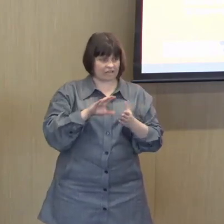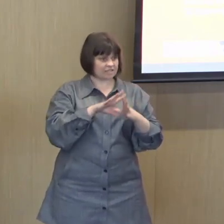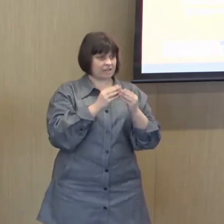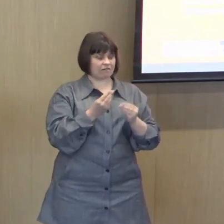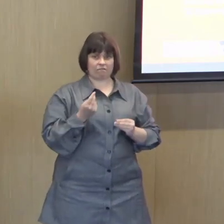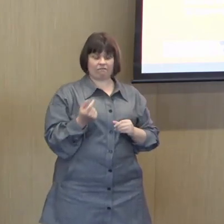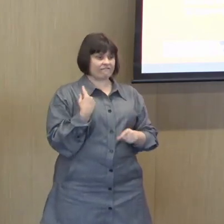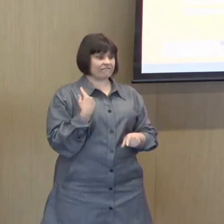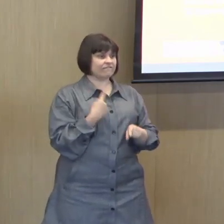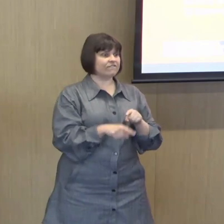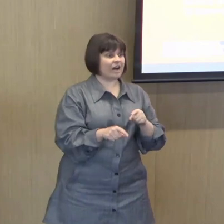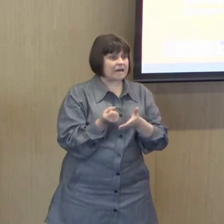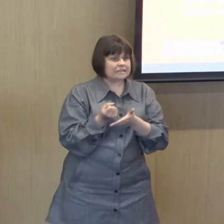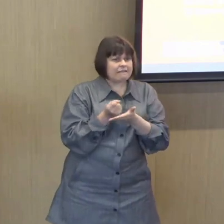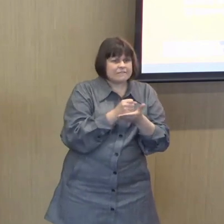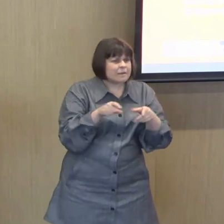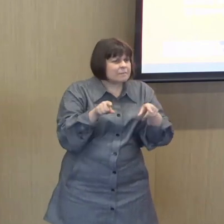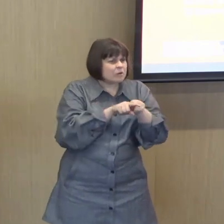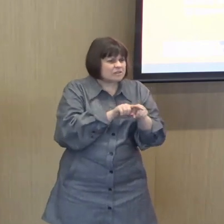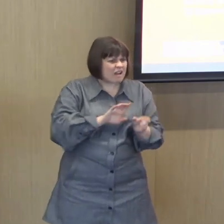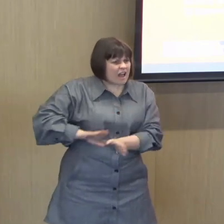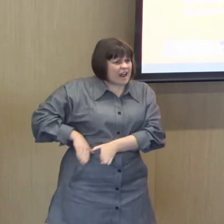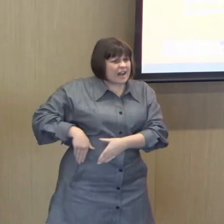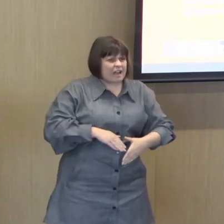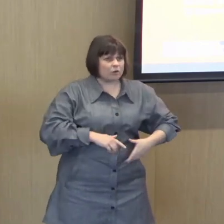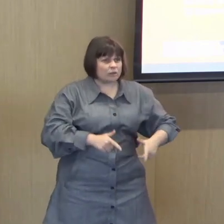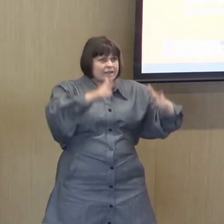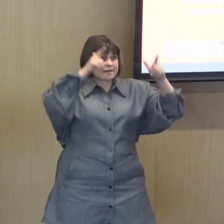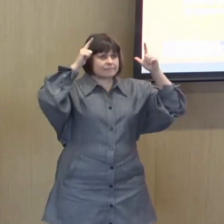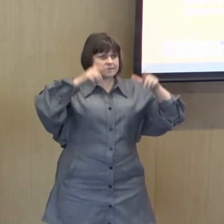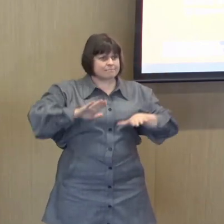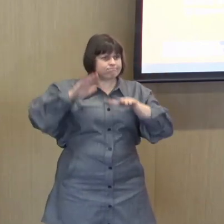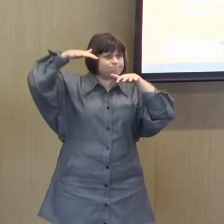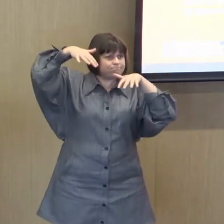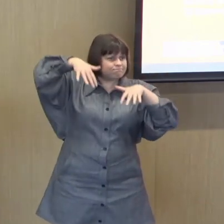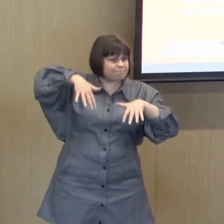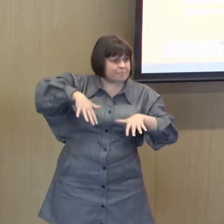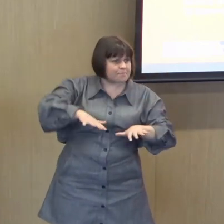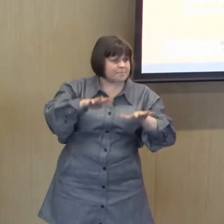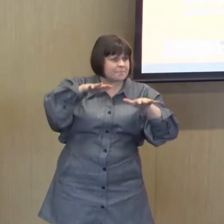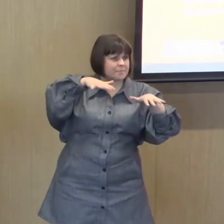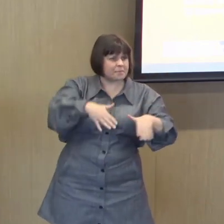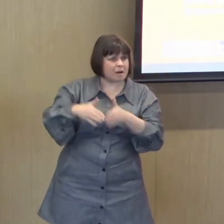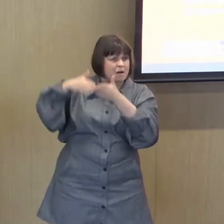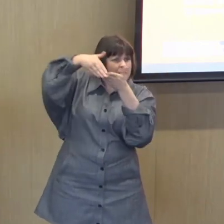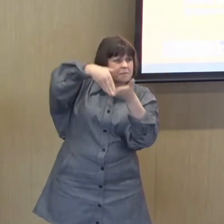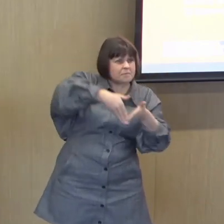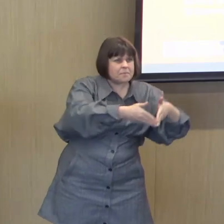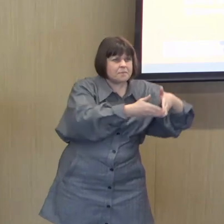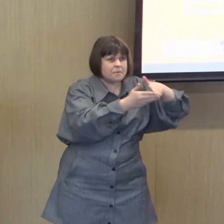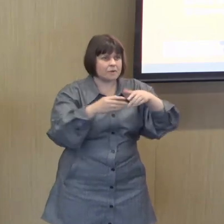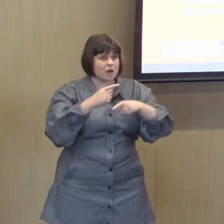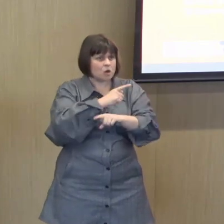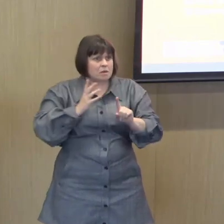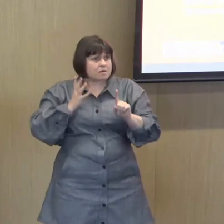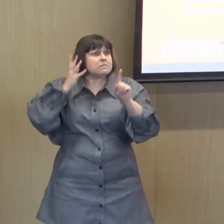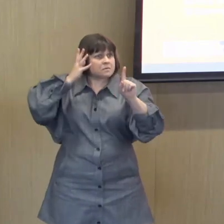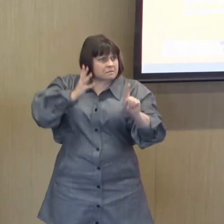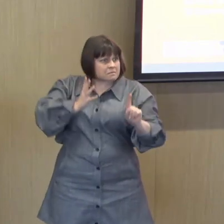Philip was a little bit like a naval captain, guiding us through waters with